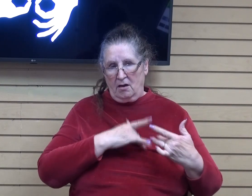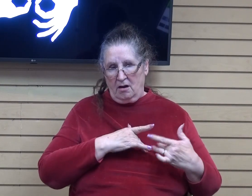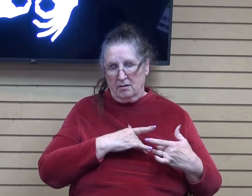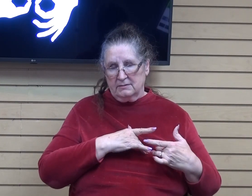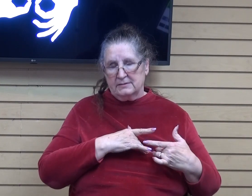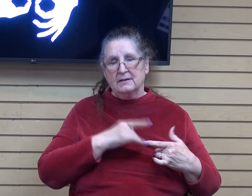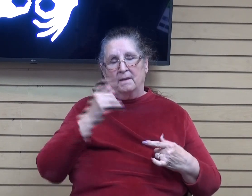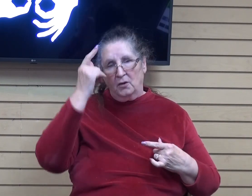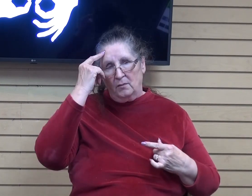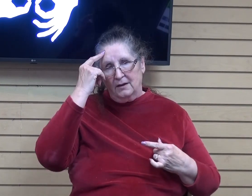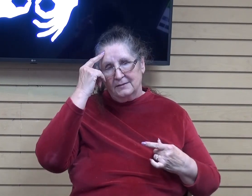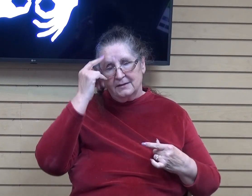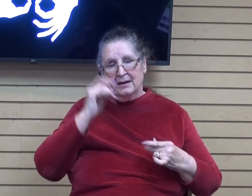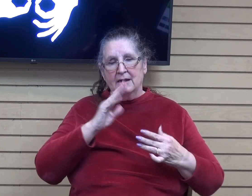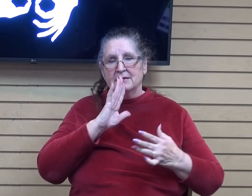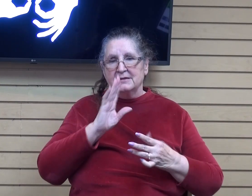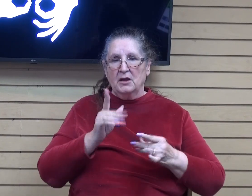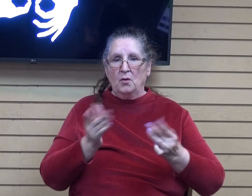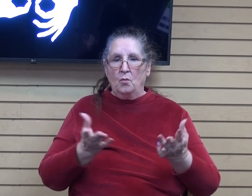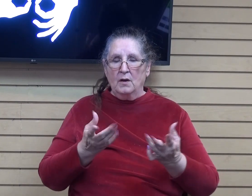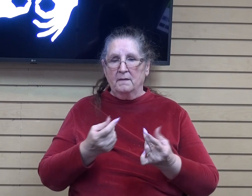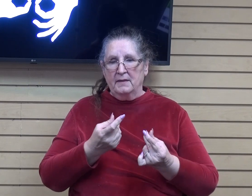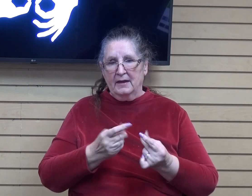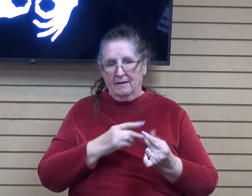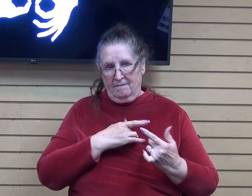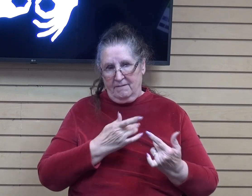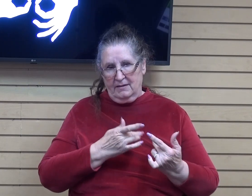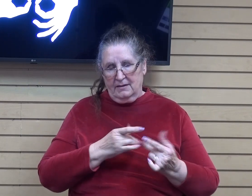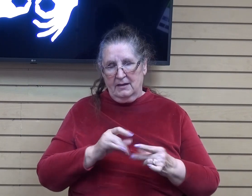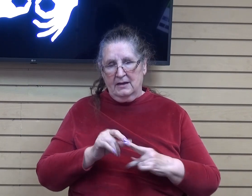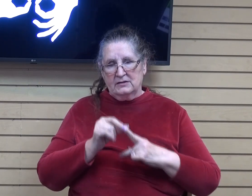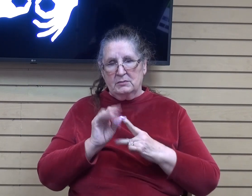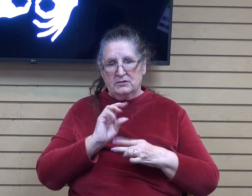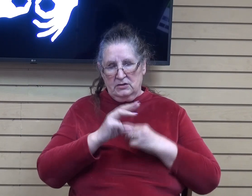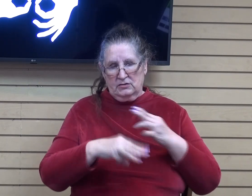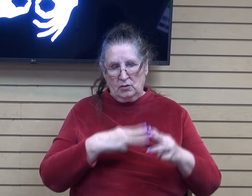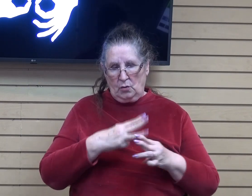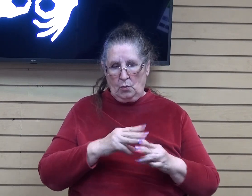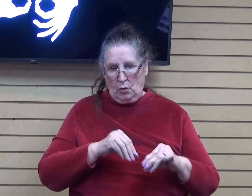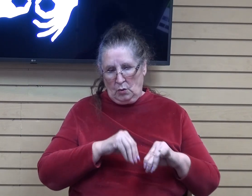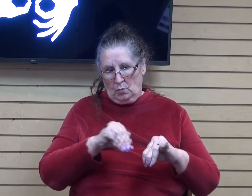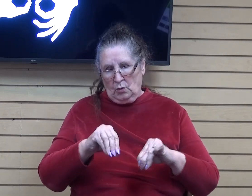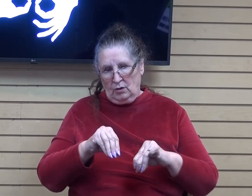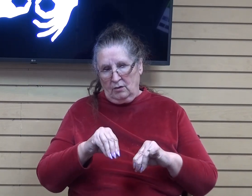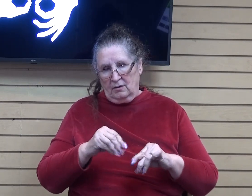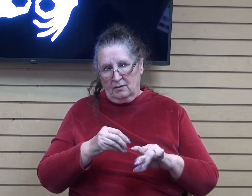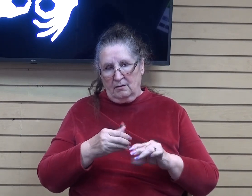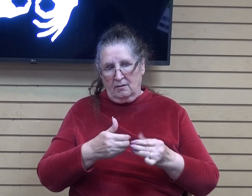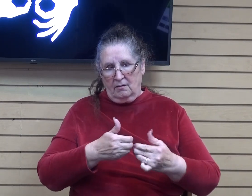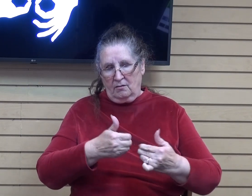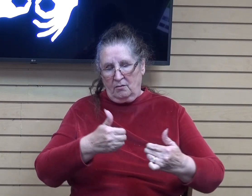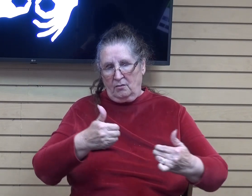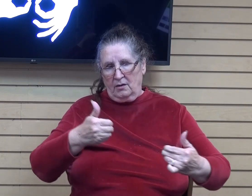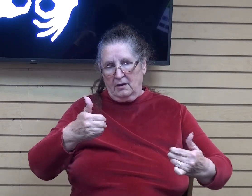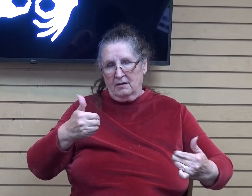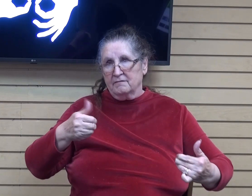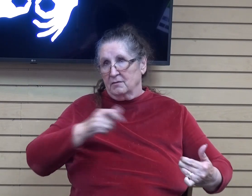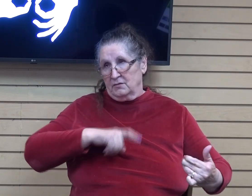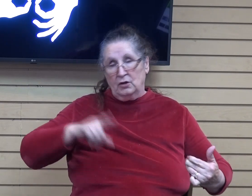um and especially as our world moves further and further away from the lord and doing